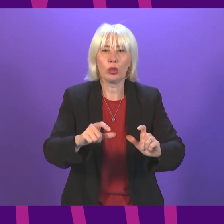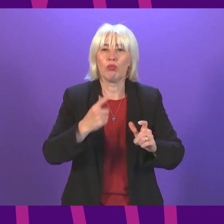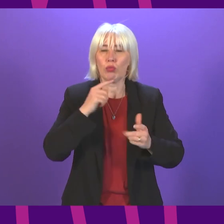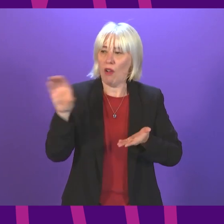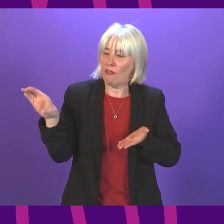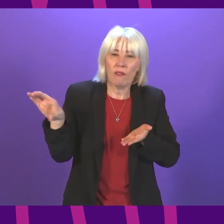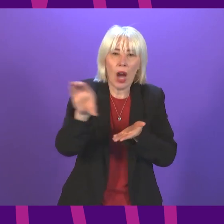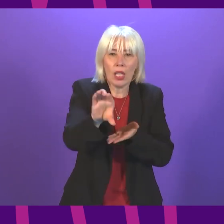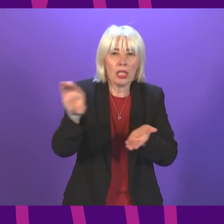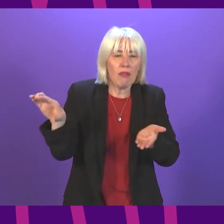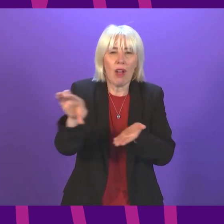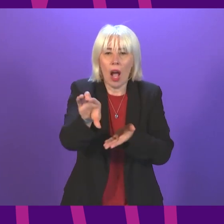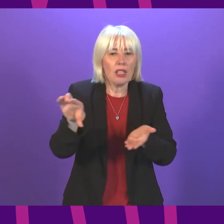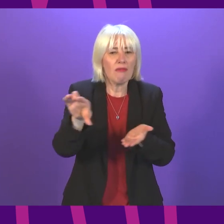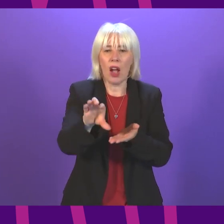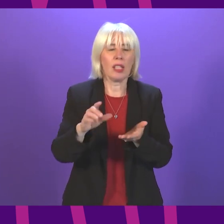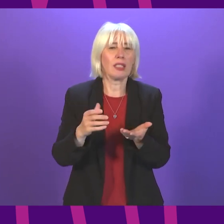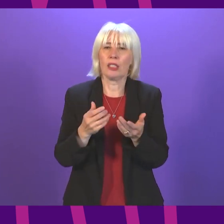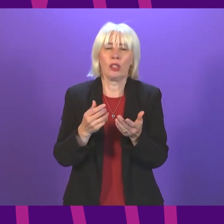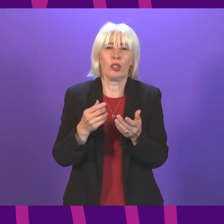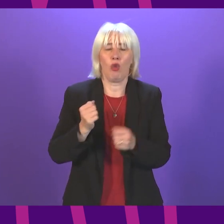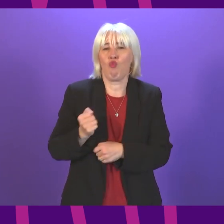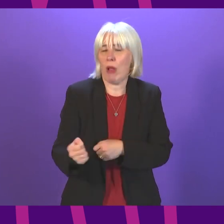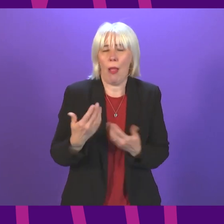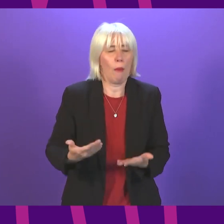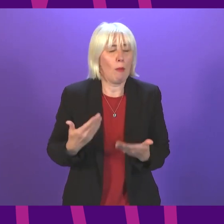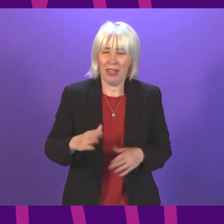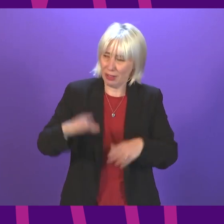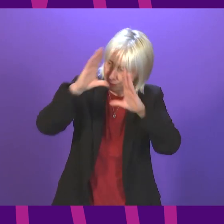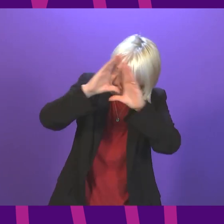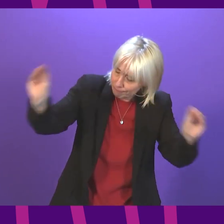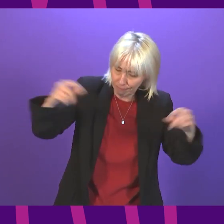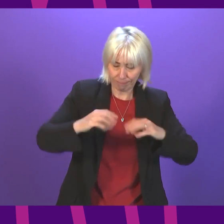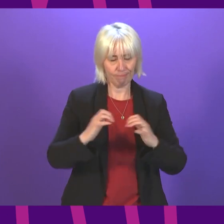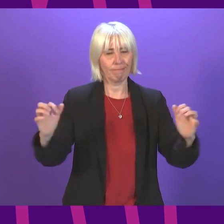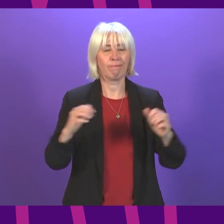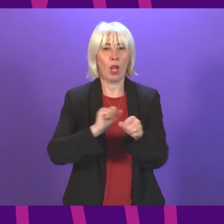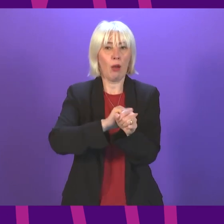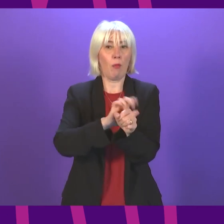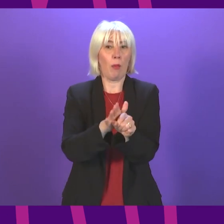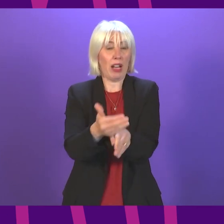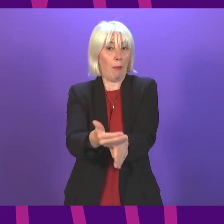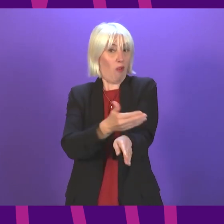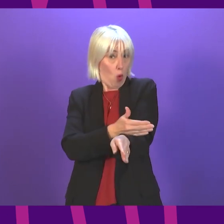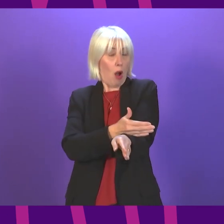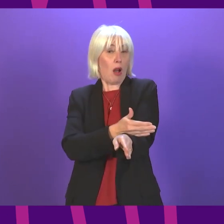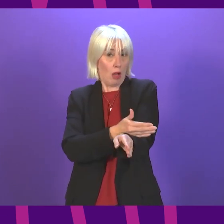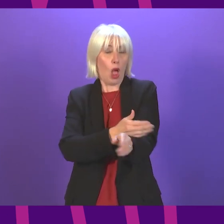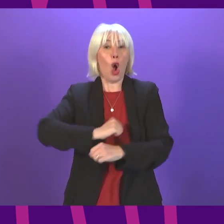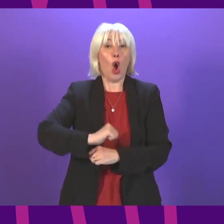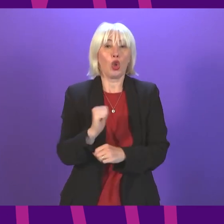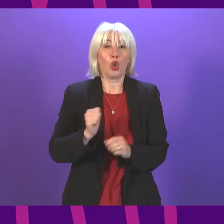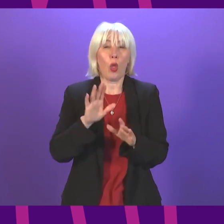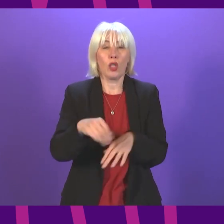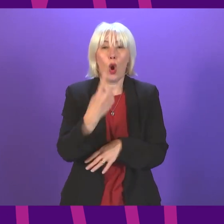funding that is going into rail at the moment. To make the Chamber aware, pre-pandemic, Scotland was spending